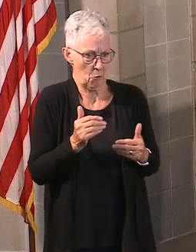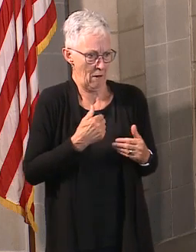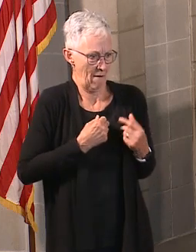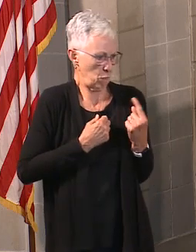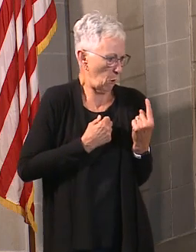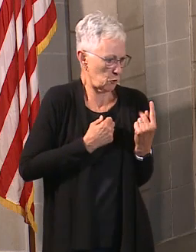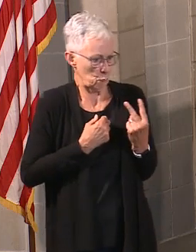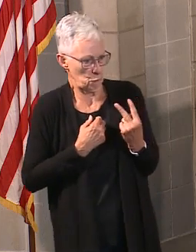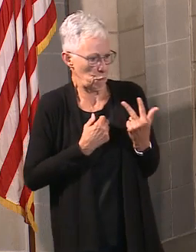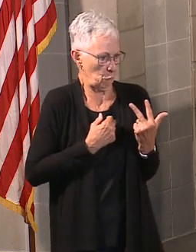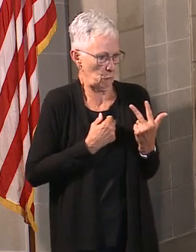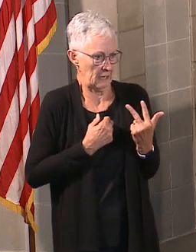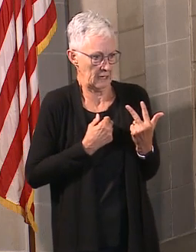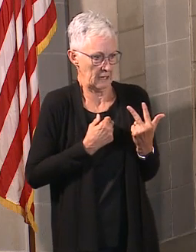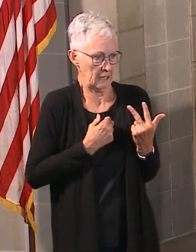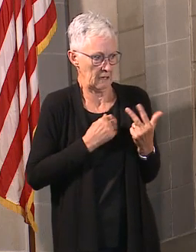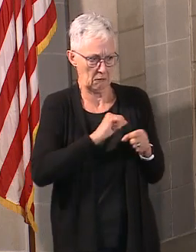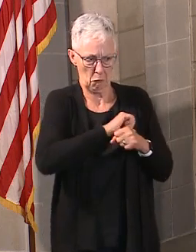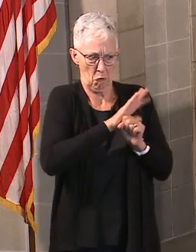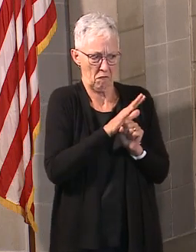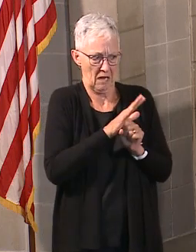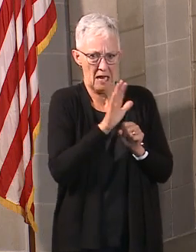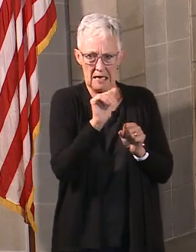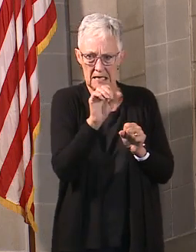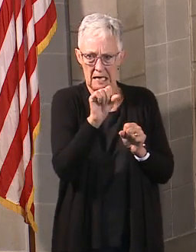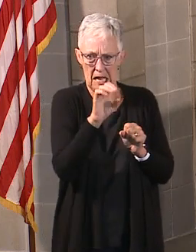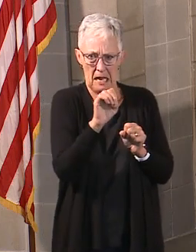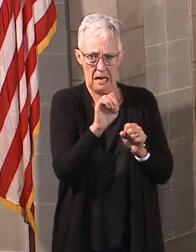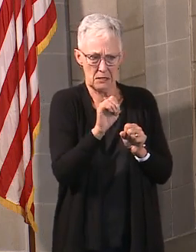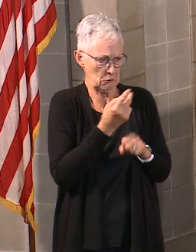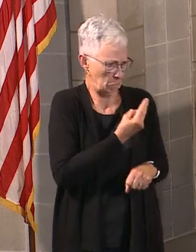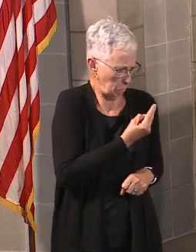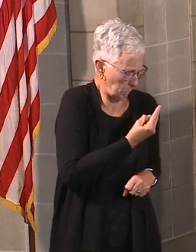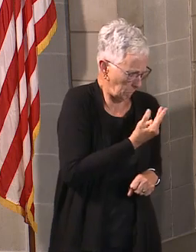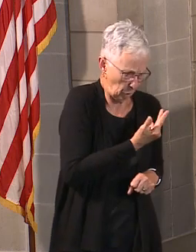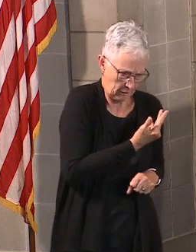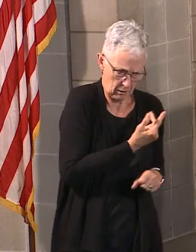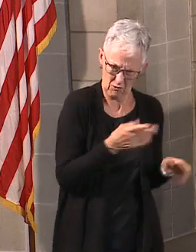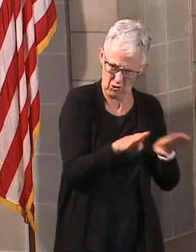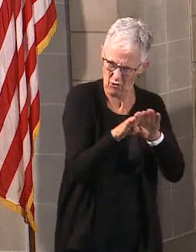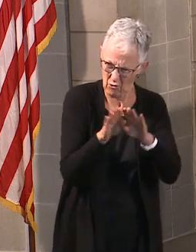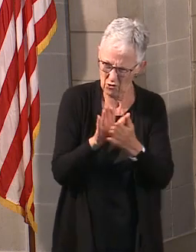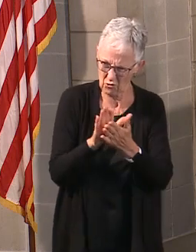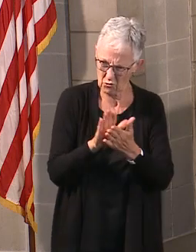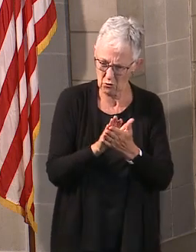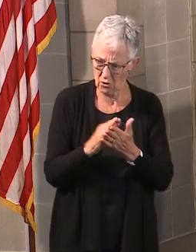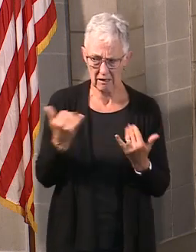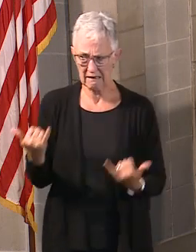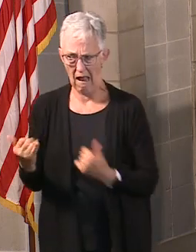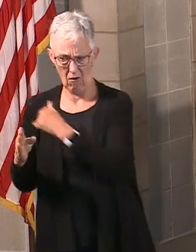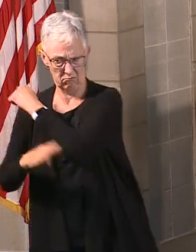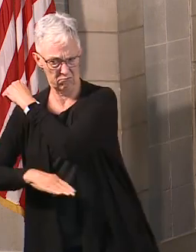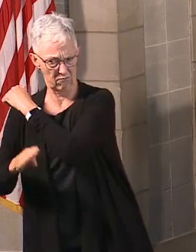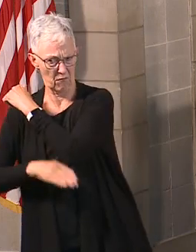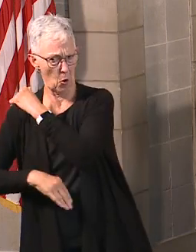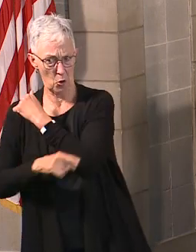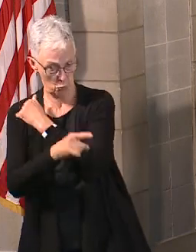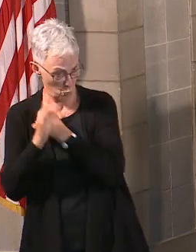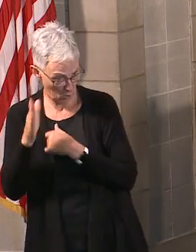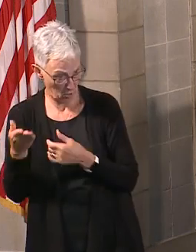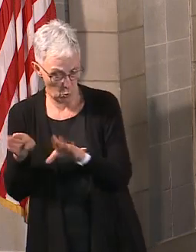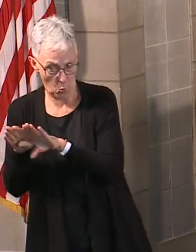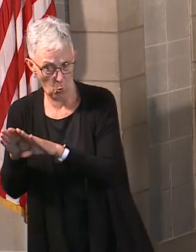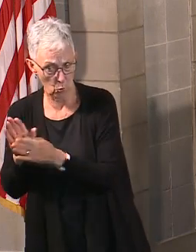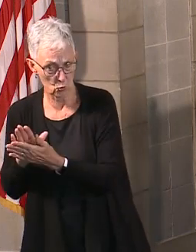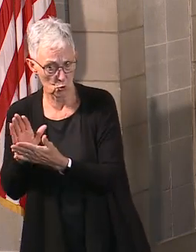And are there going to be conditions for closing down the schools as we go into this fall? So I would take a step back and just remind folks that in the past,